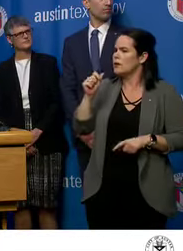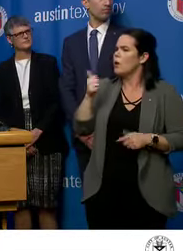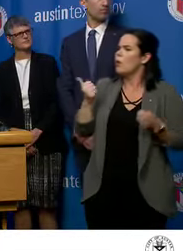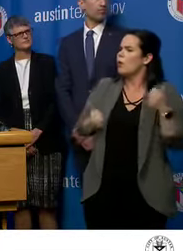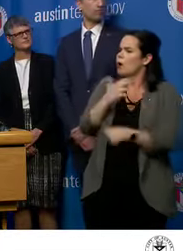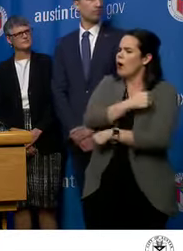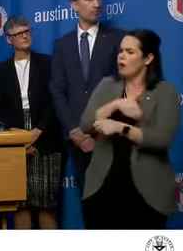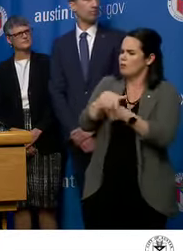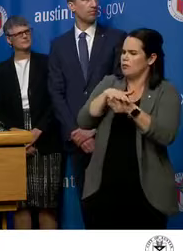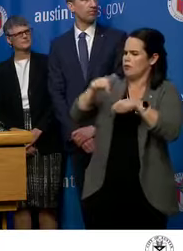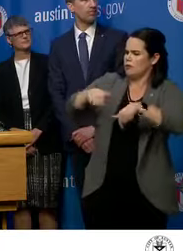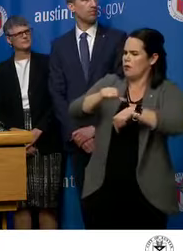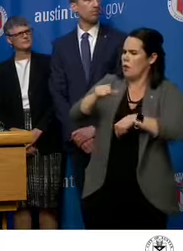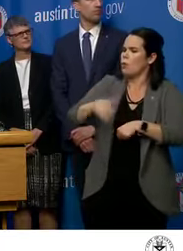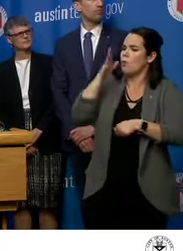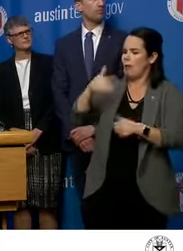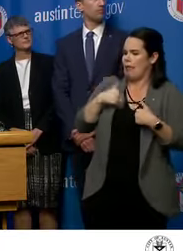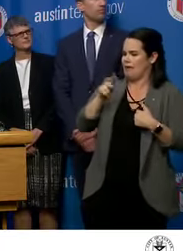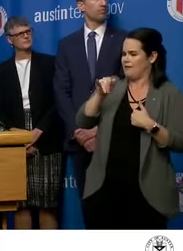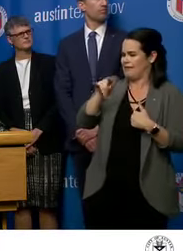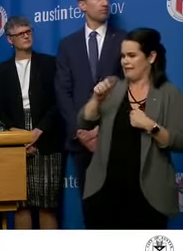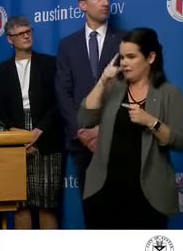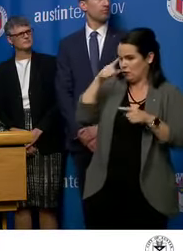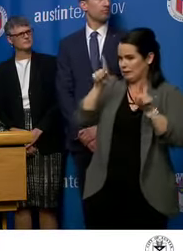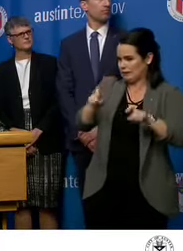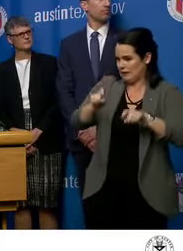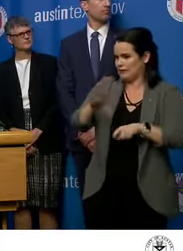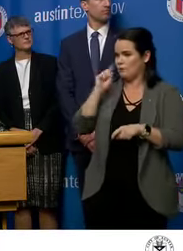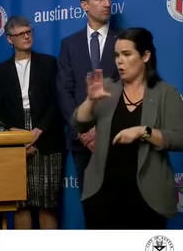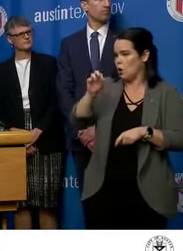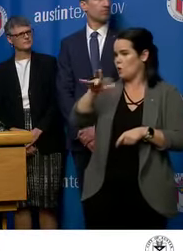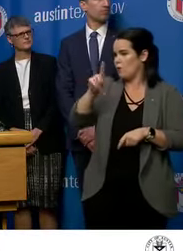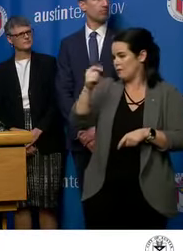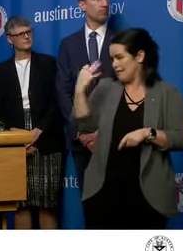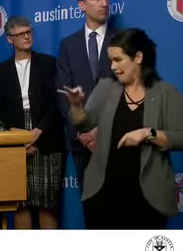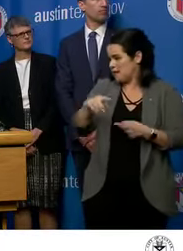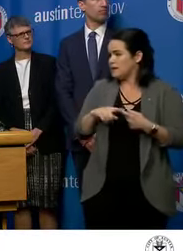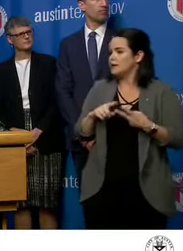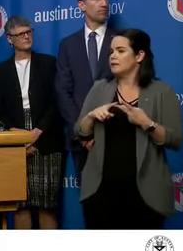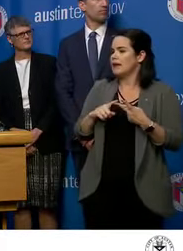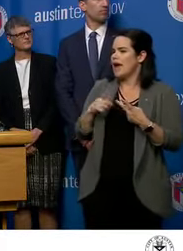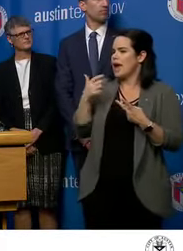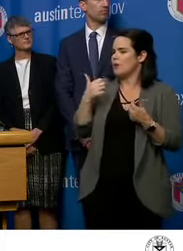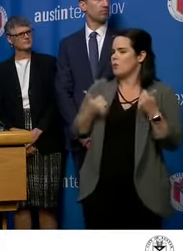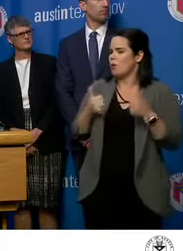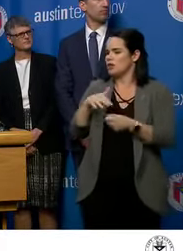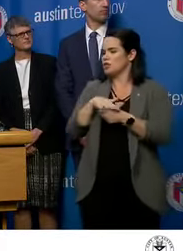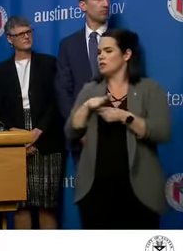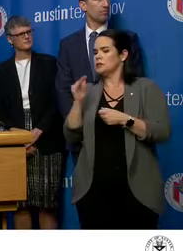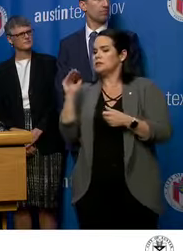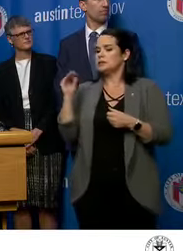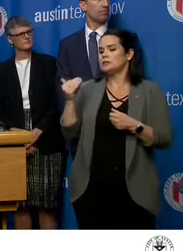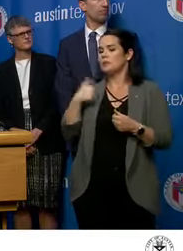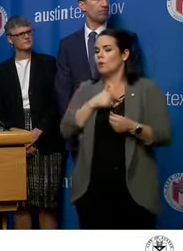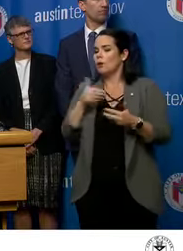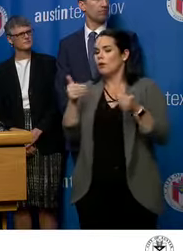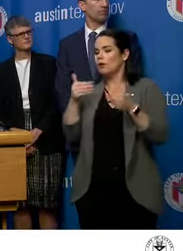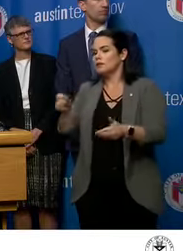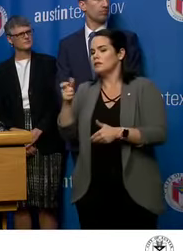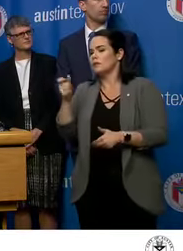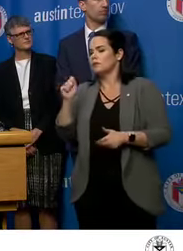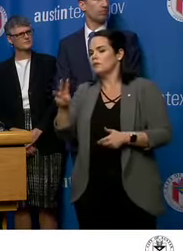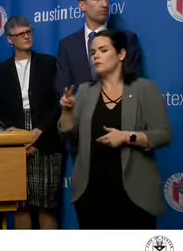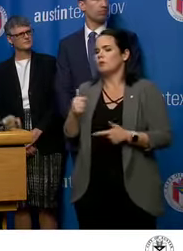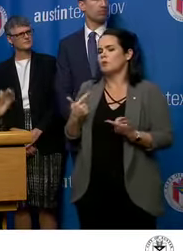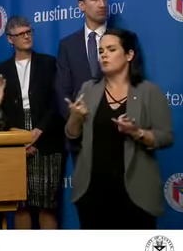testing kits and how many is our area expected to get, especially in light of the fact that we seem to be going ahead with South by Southwest?